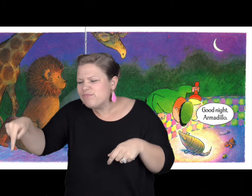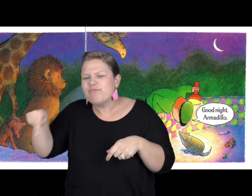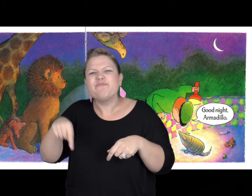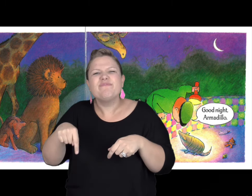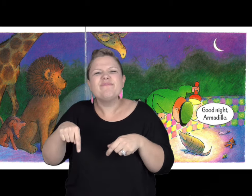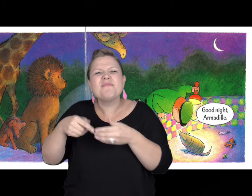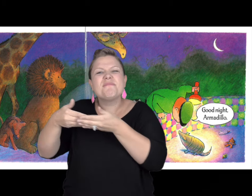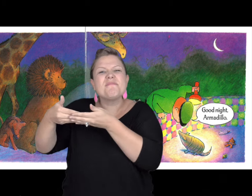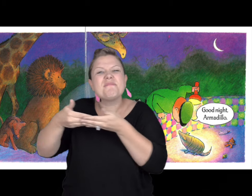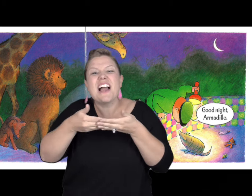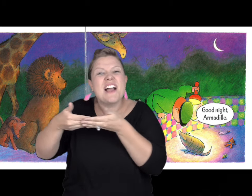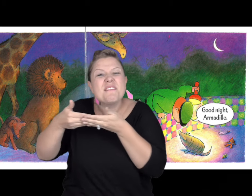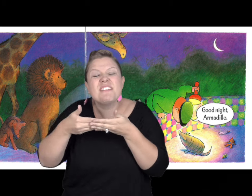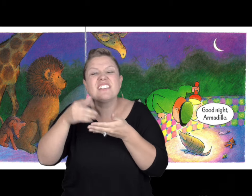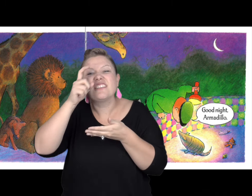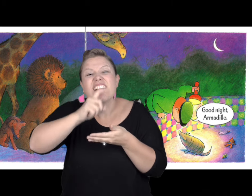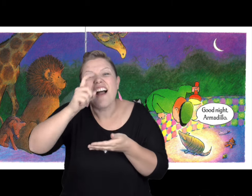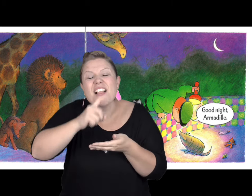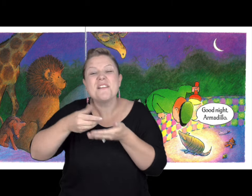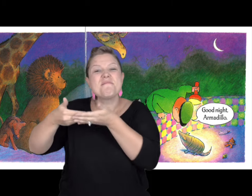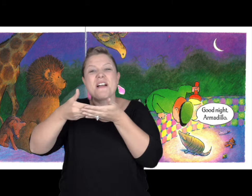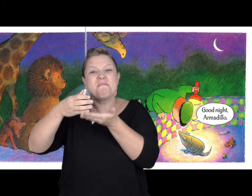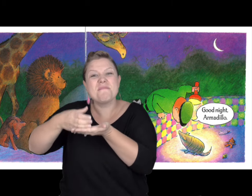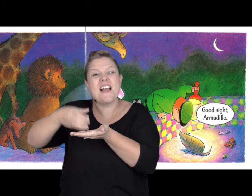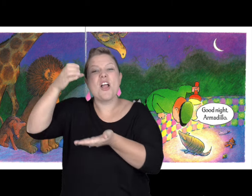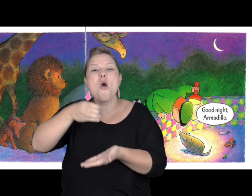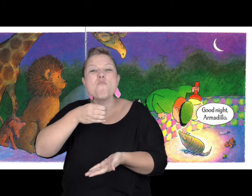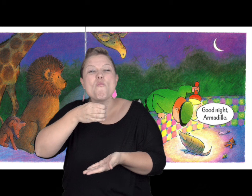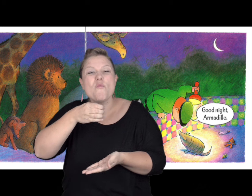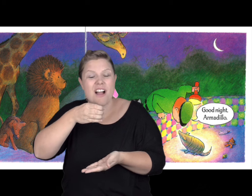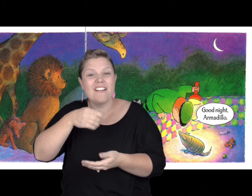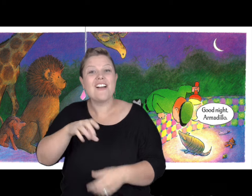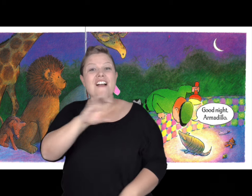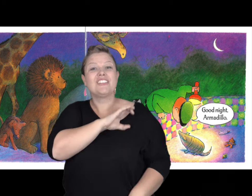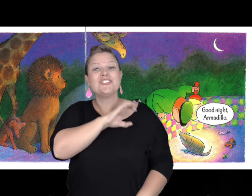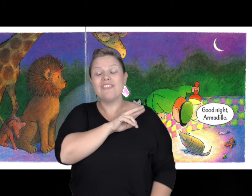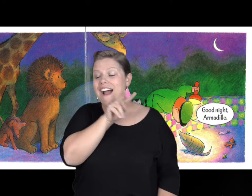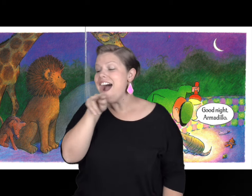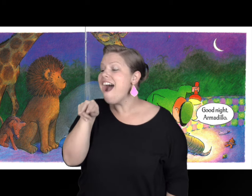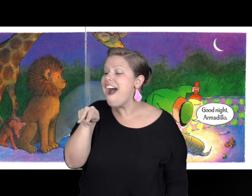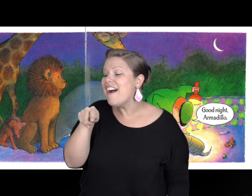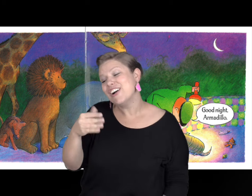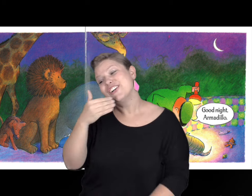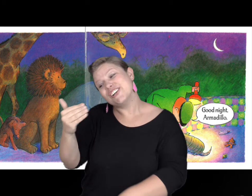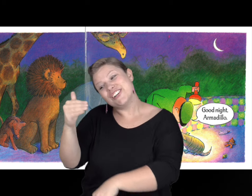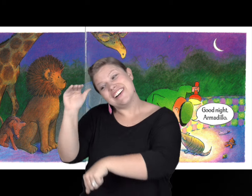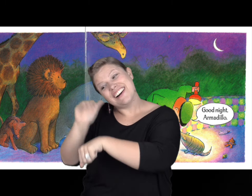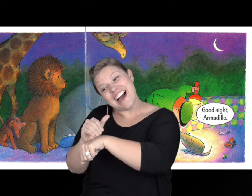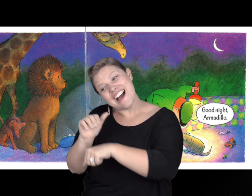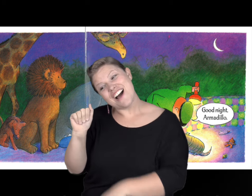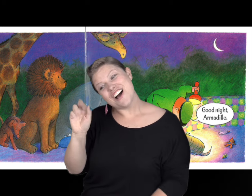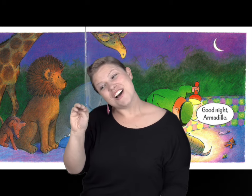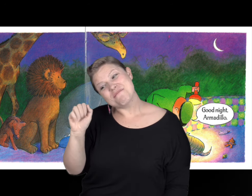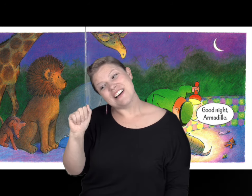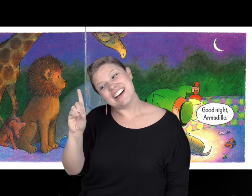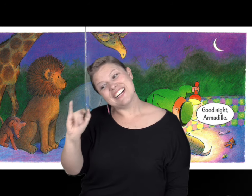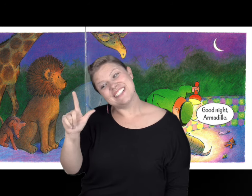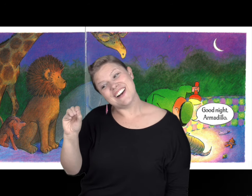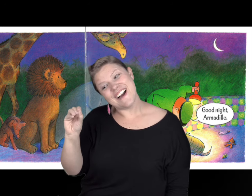He had toys as well. A stuffed baby doll. A bottle. The zookeeper looked at the armadillo.